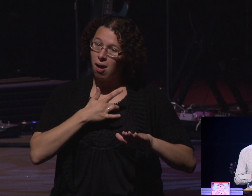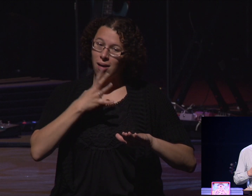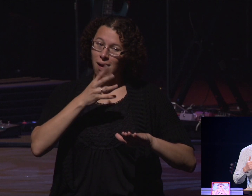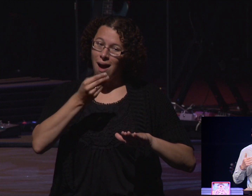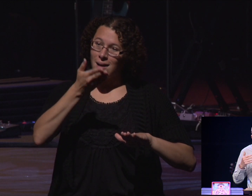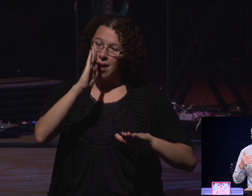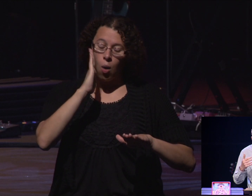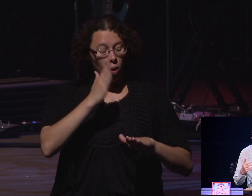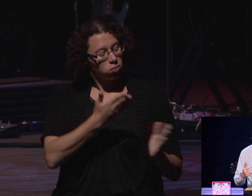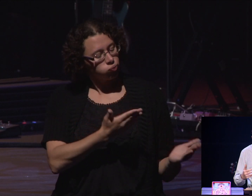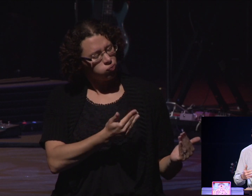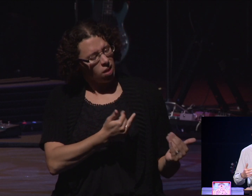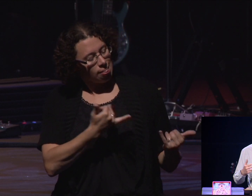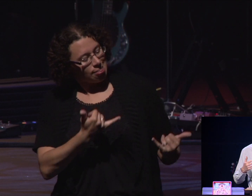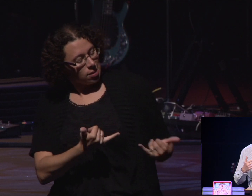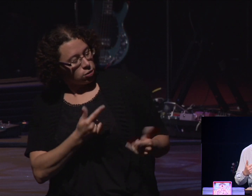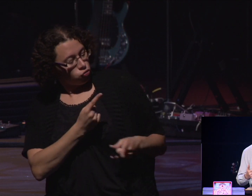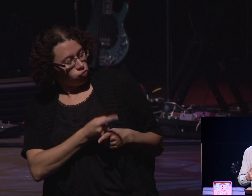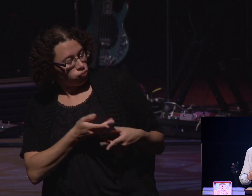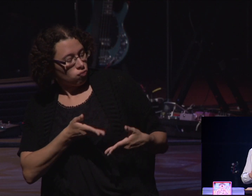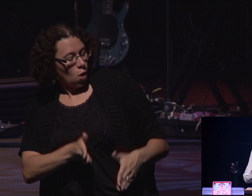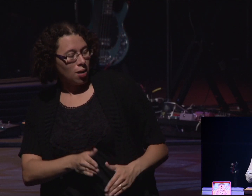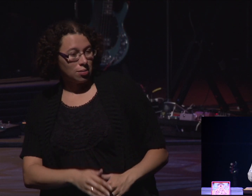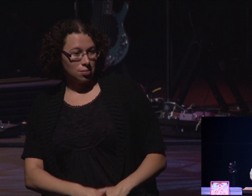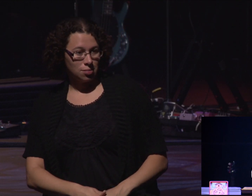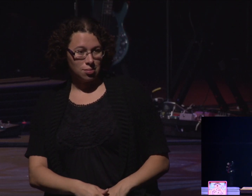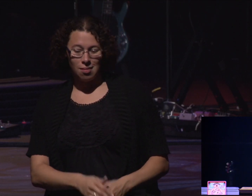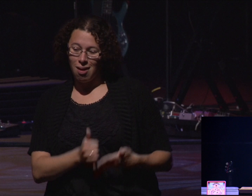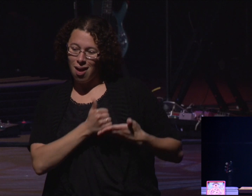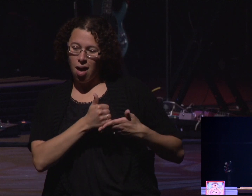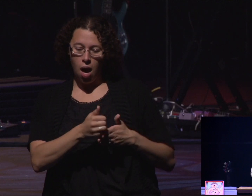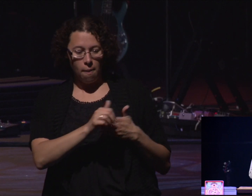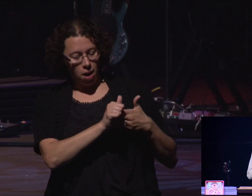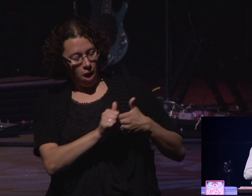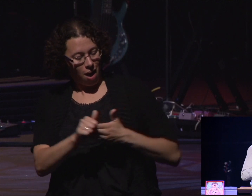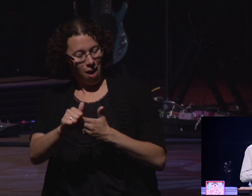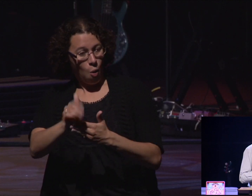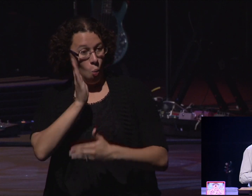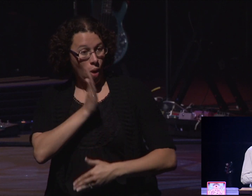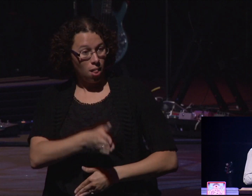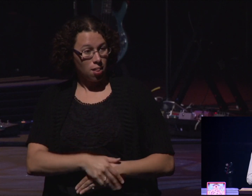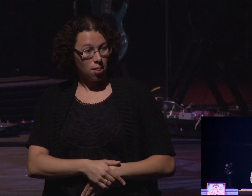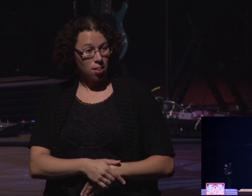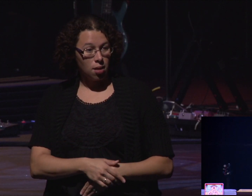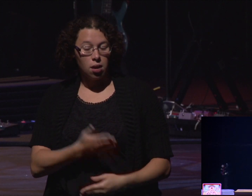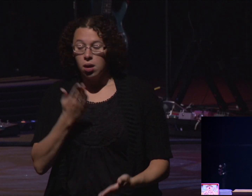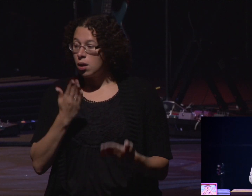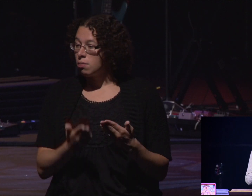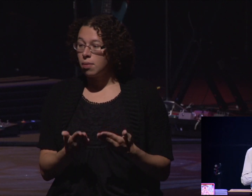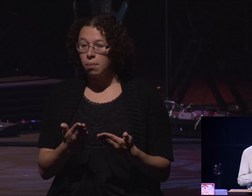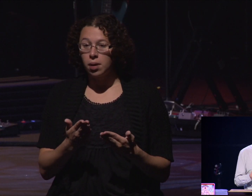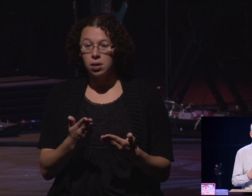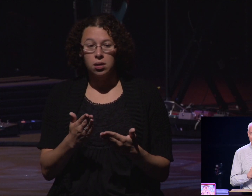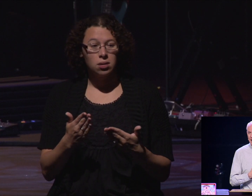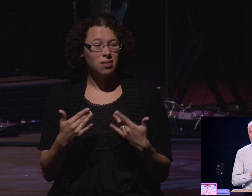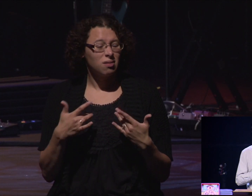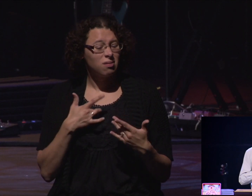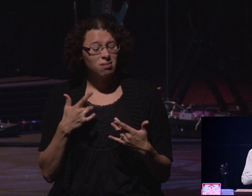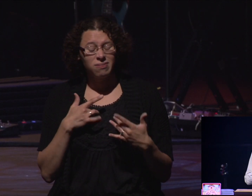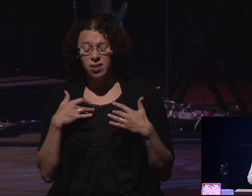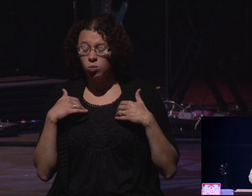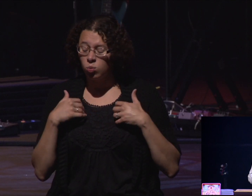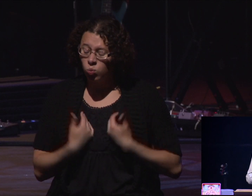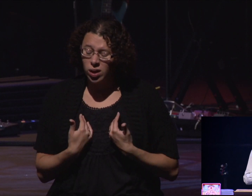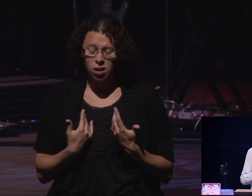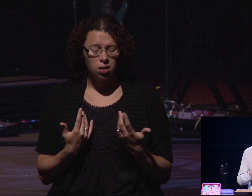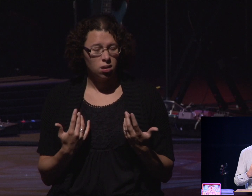direction. Or maybe you just need this new start. You need this new spirit in you. You need the strength because you're exhausted. You're worn out. You just